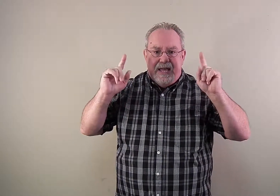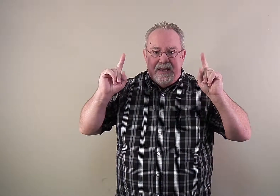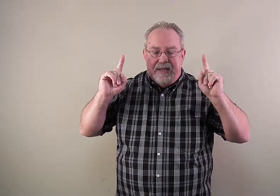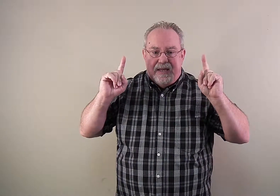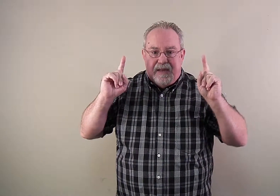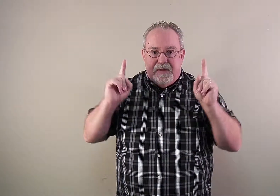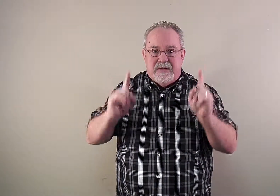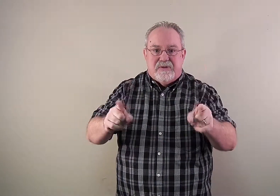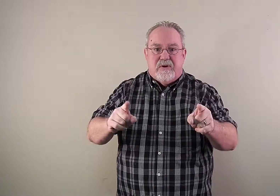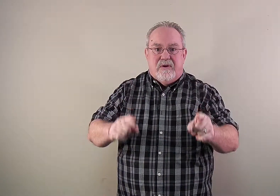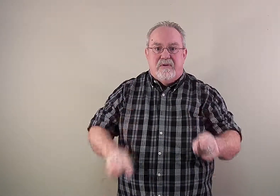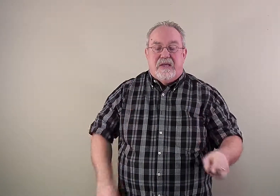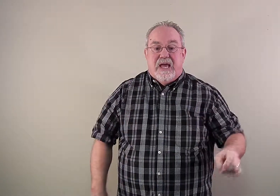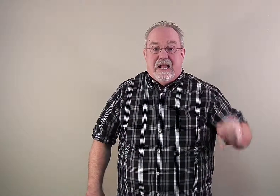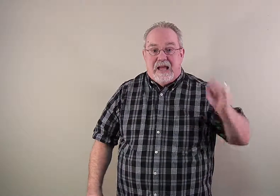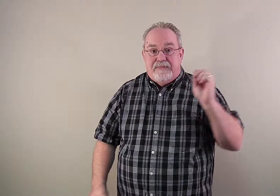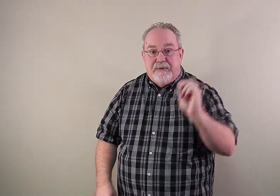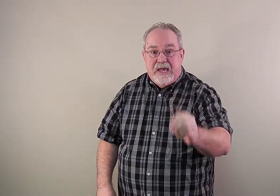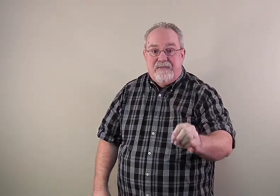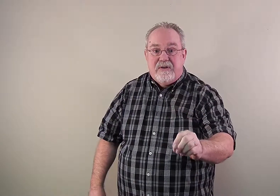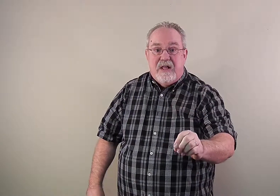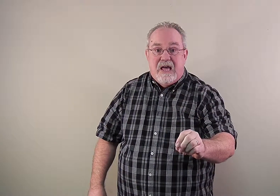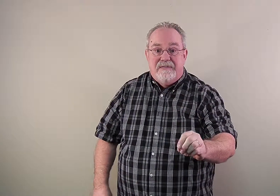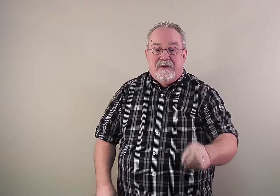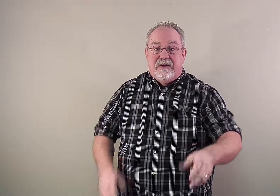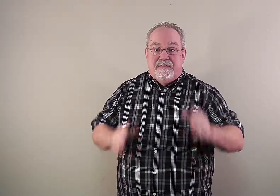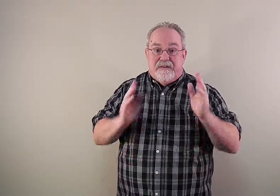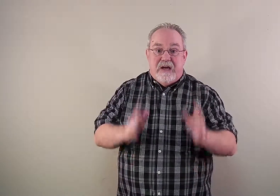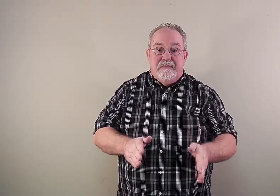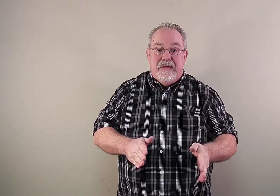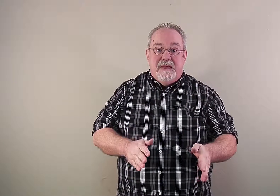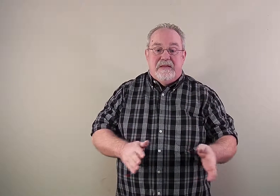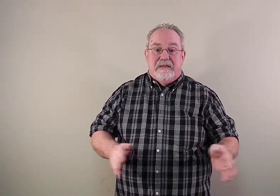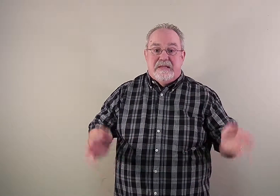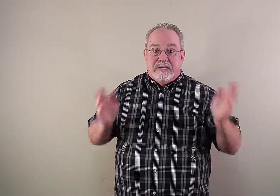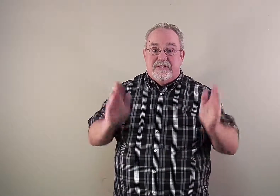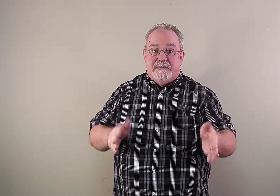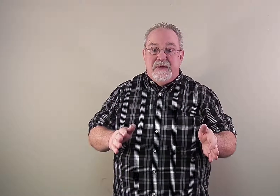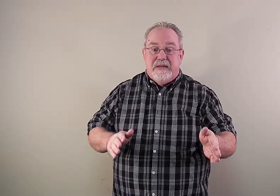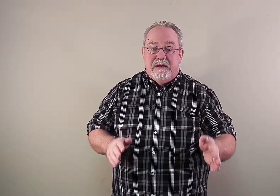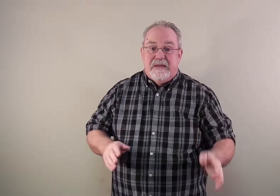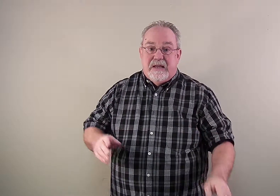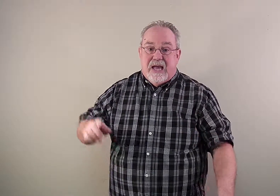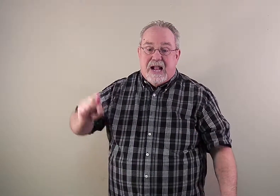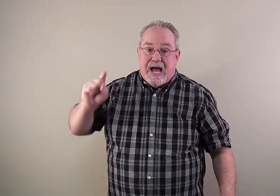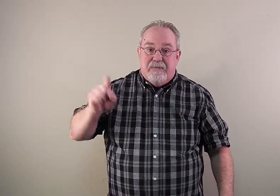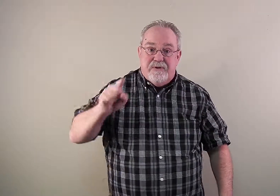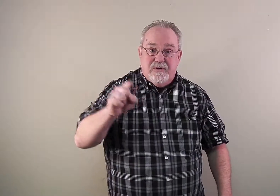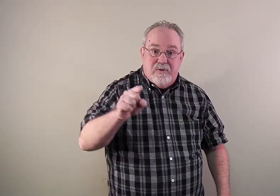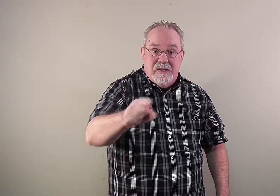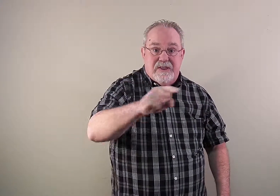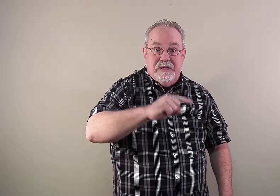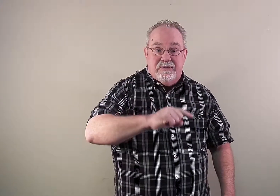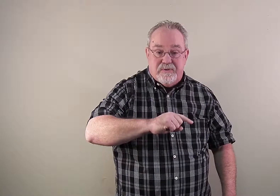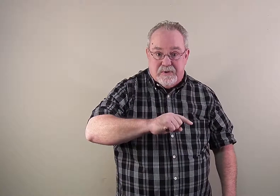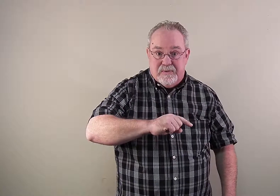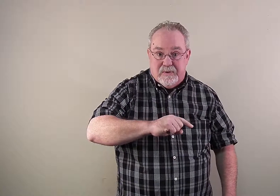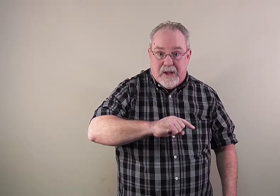am in control and I have a plan for your life. Follow me, listen to me, and I will do great things through you. Okay?